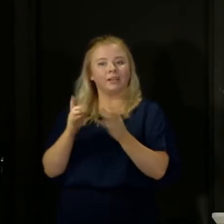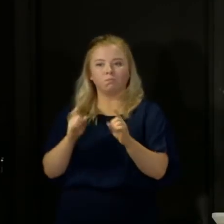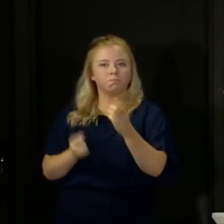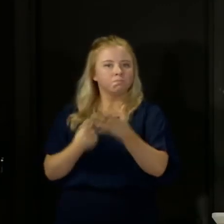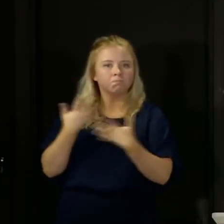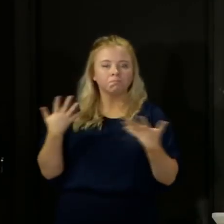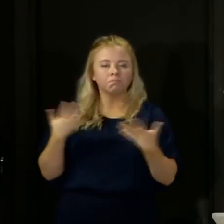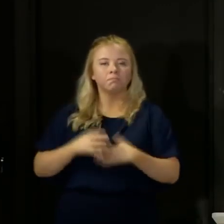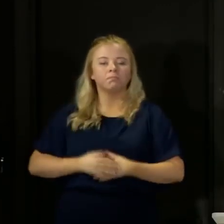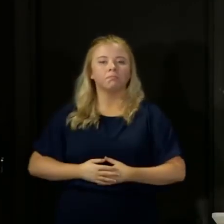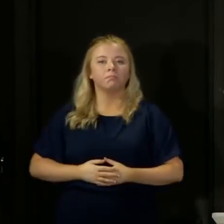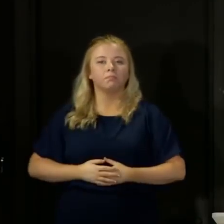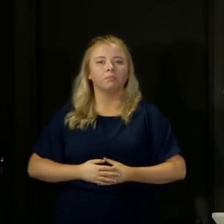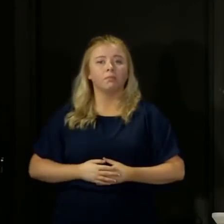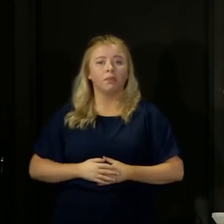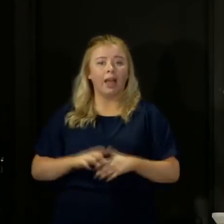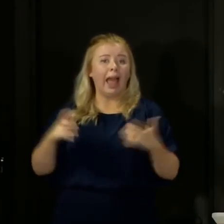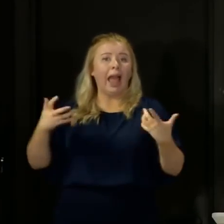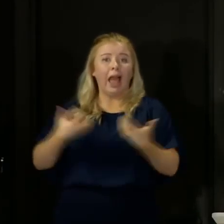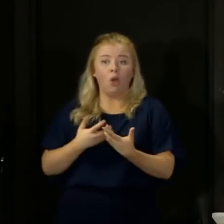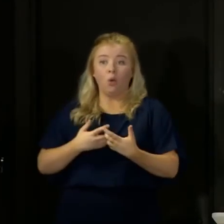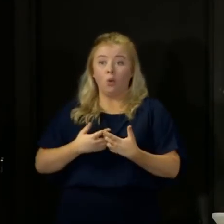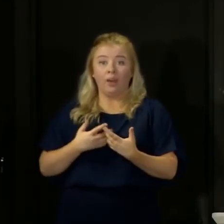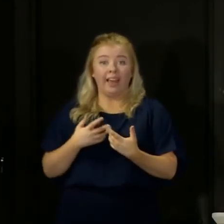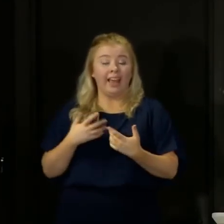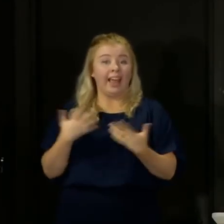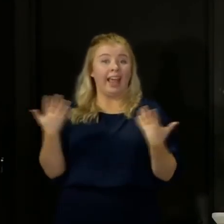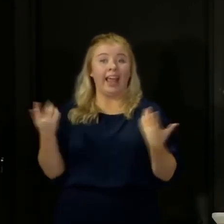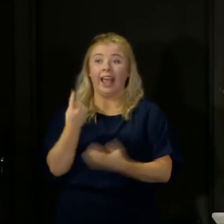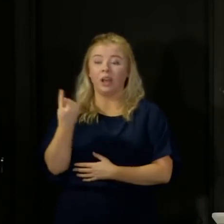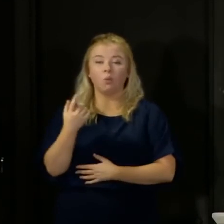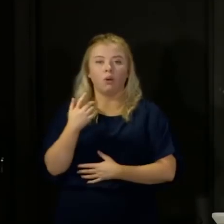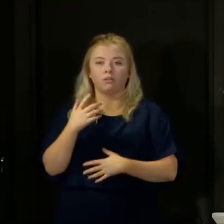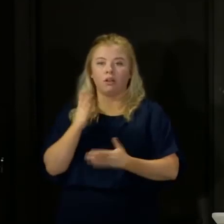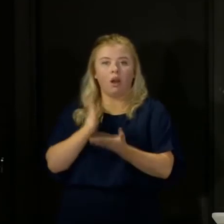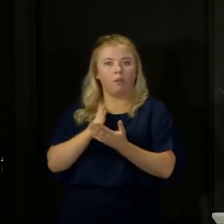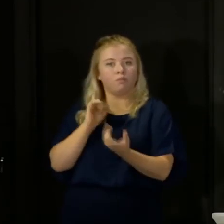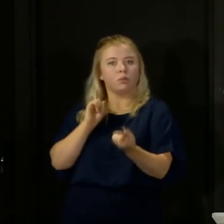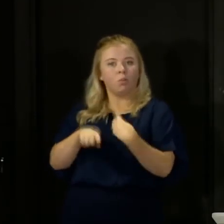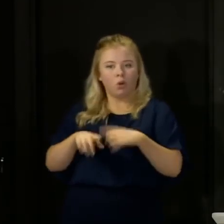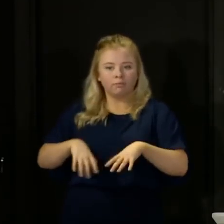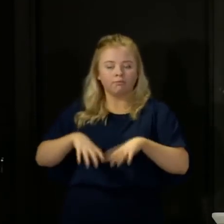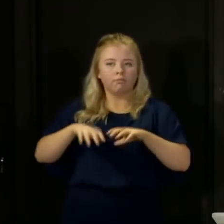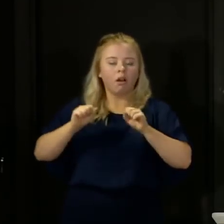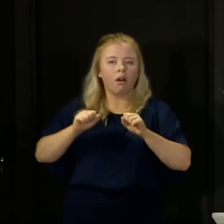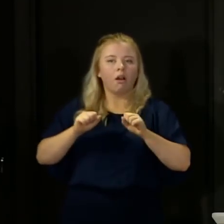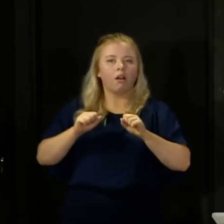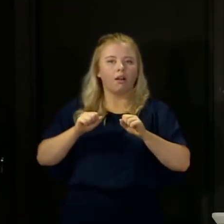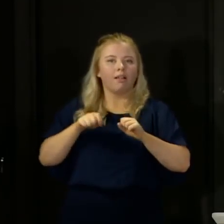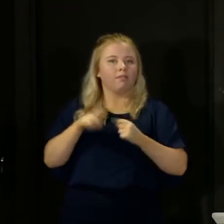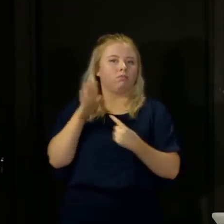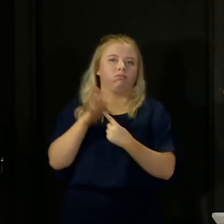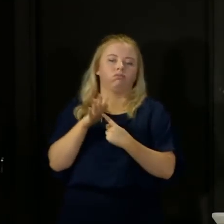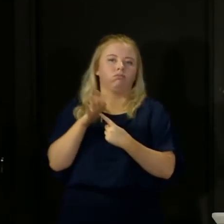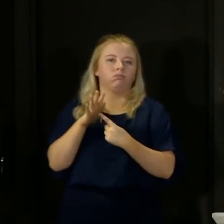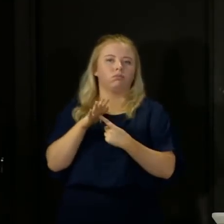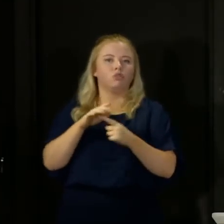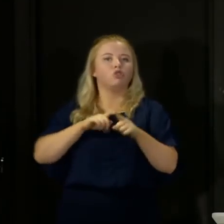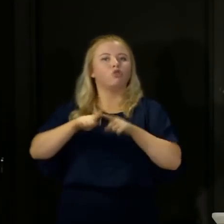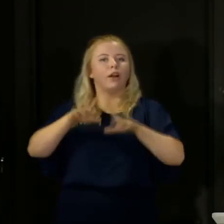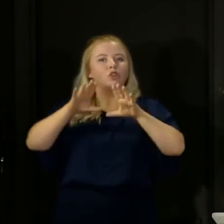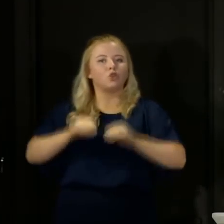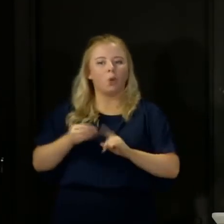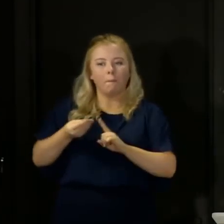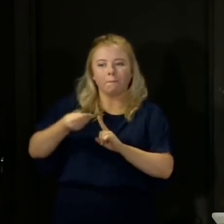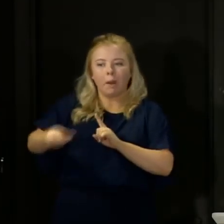exaggeration to say that how you, how any of us, respond at that point will be vital in breaking the chains of